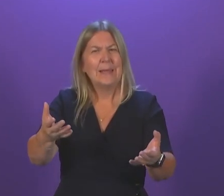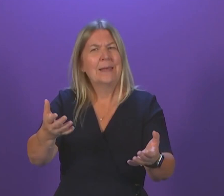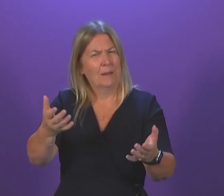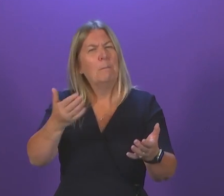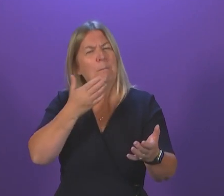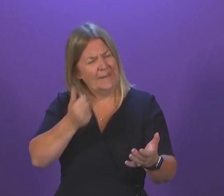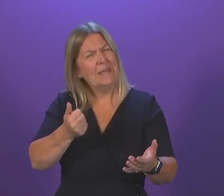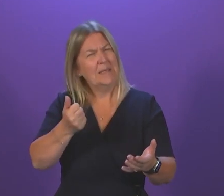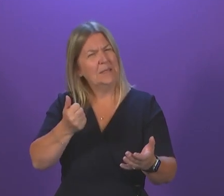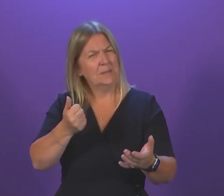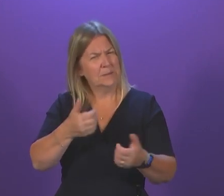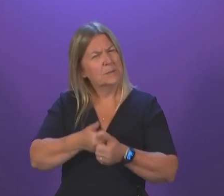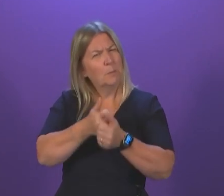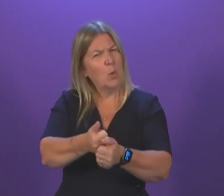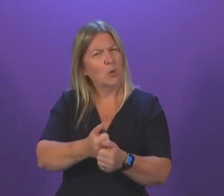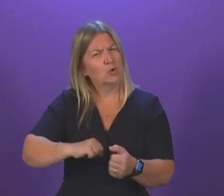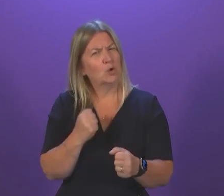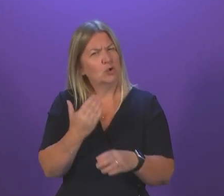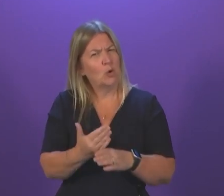First Minister. Well,